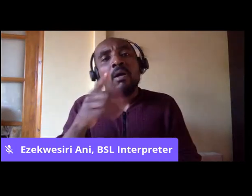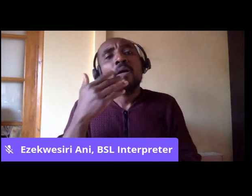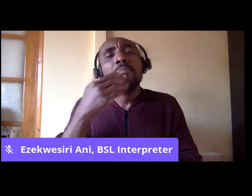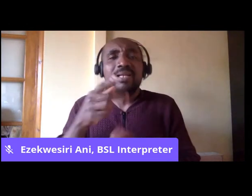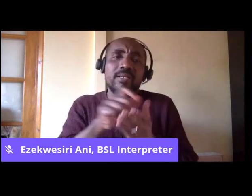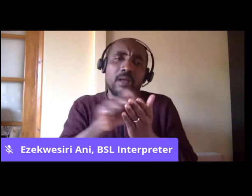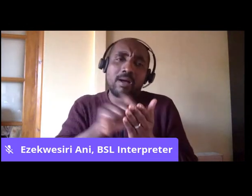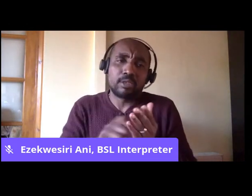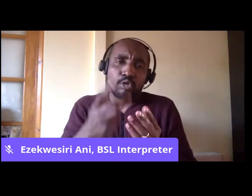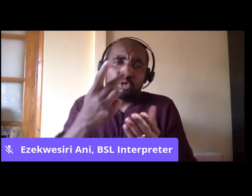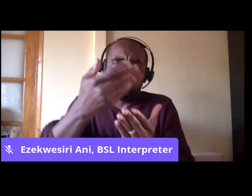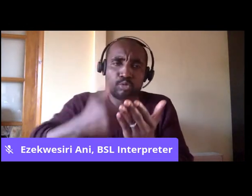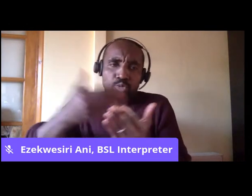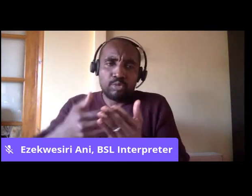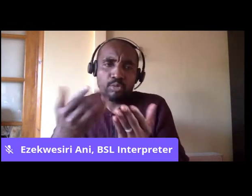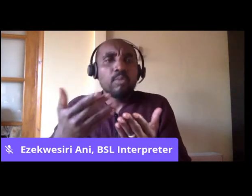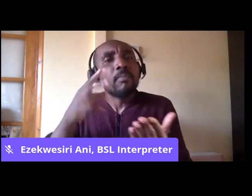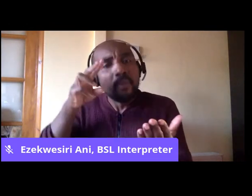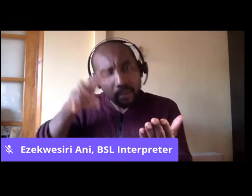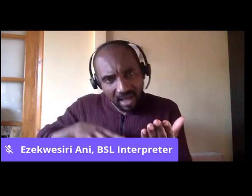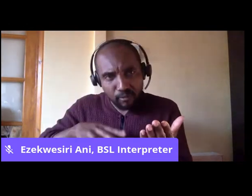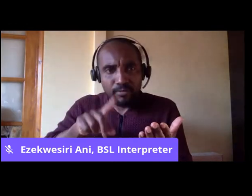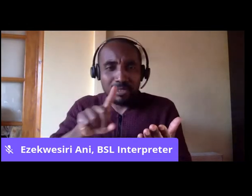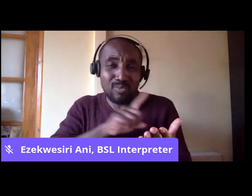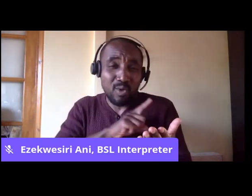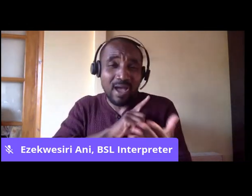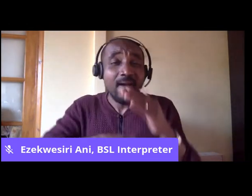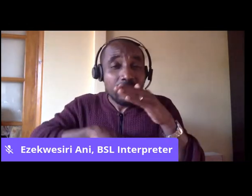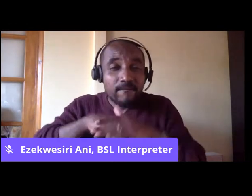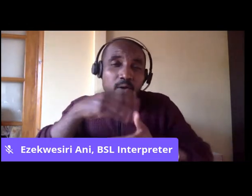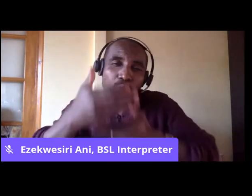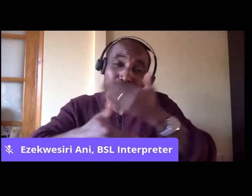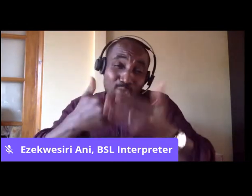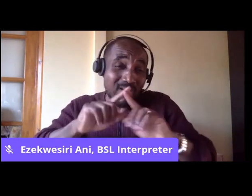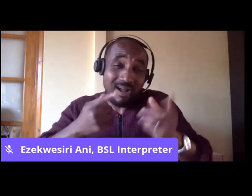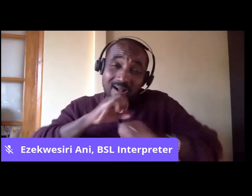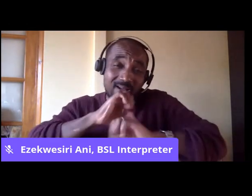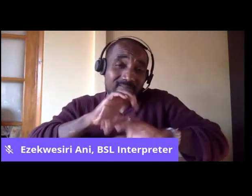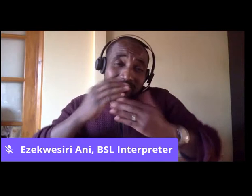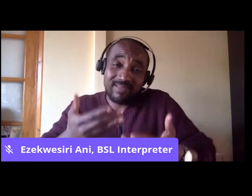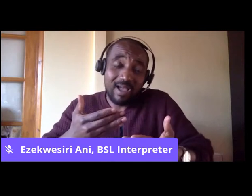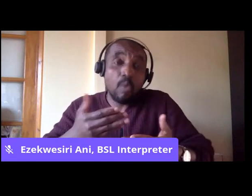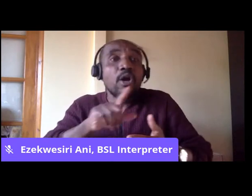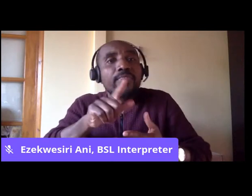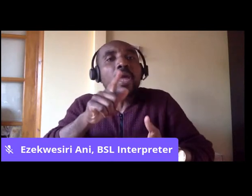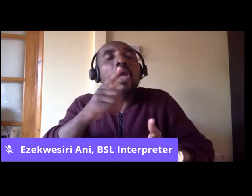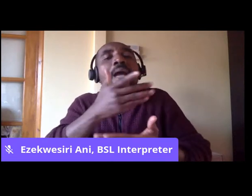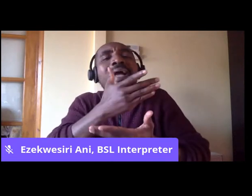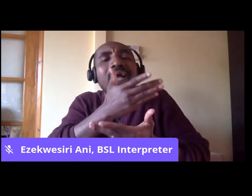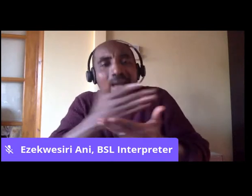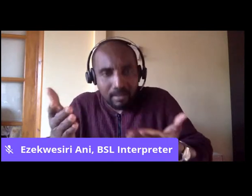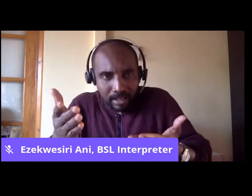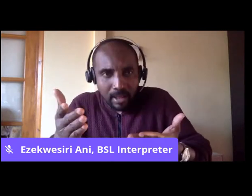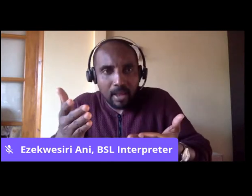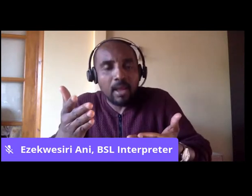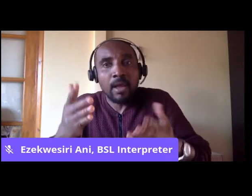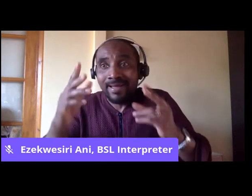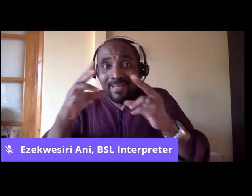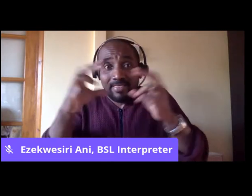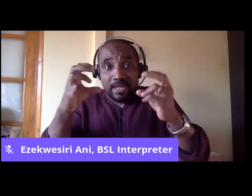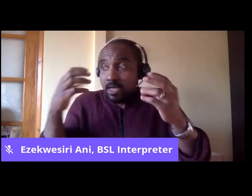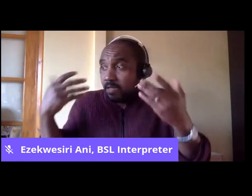two pamphlets because they do tell you the whole story and they do elucidate the themes that are still with us today.